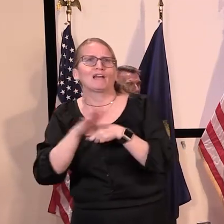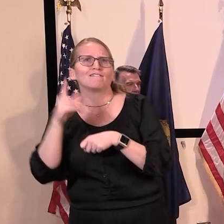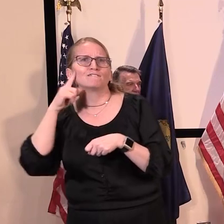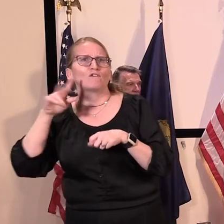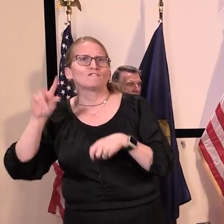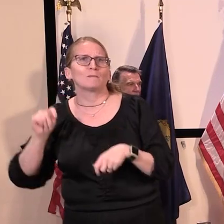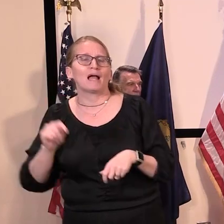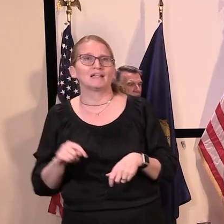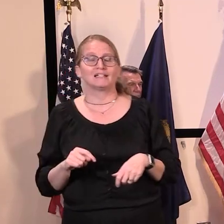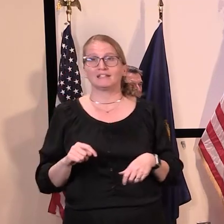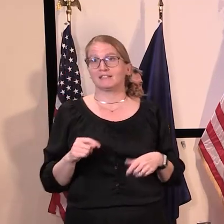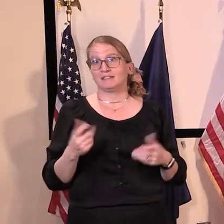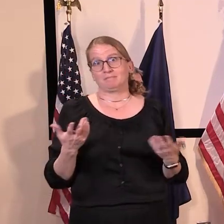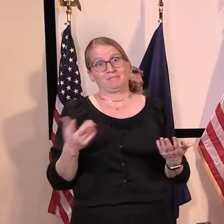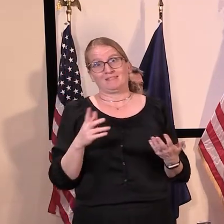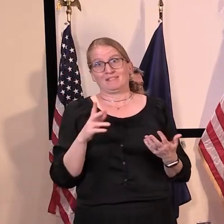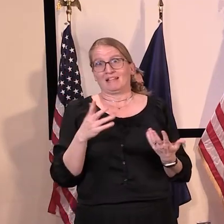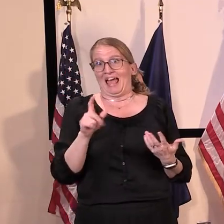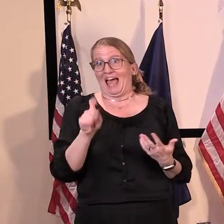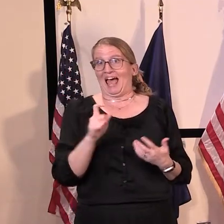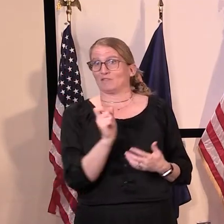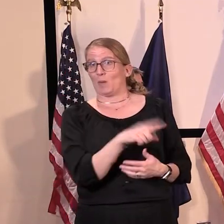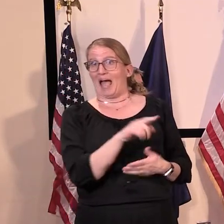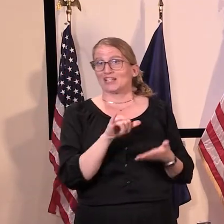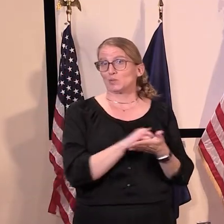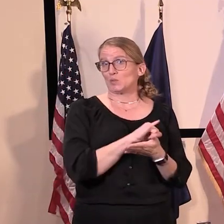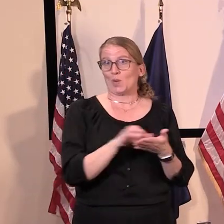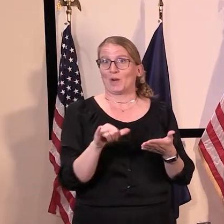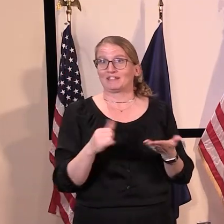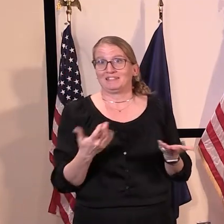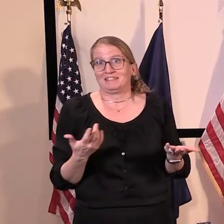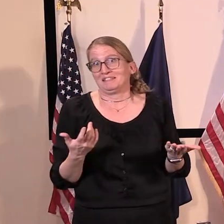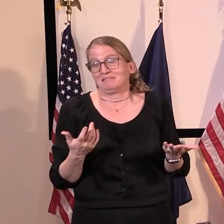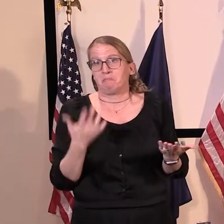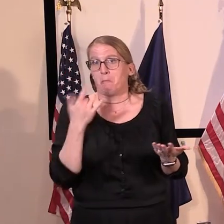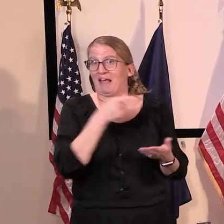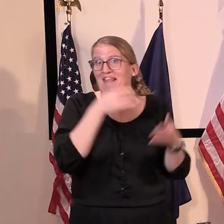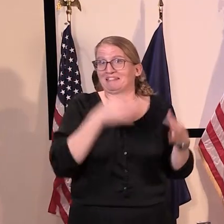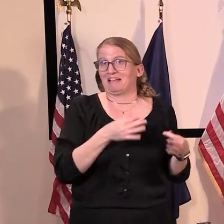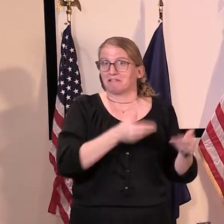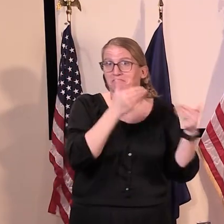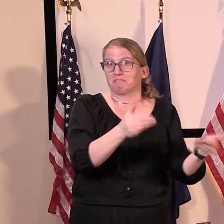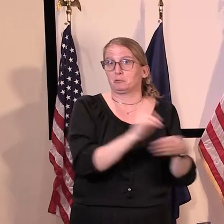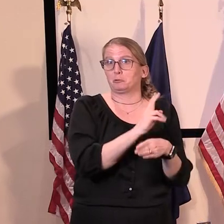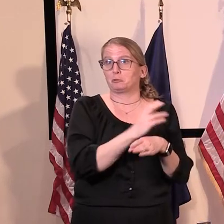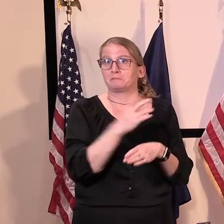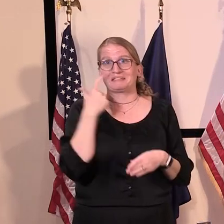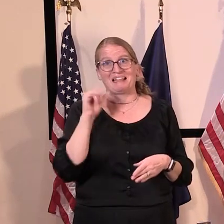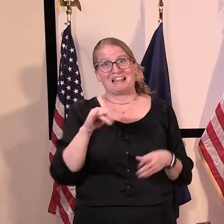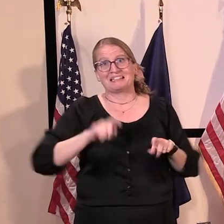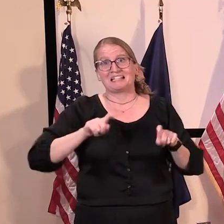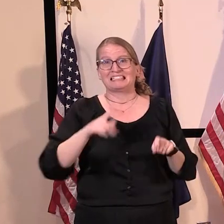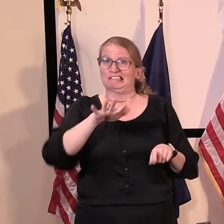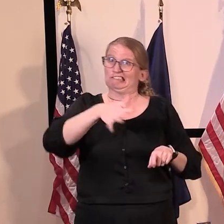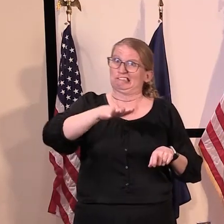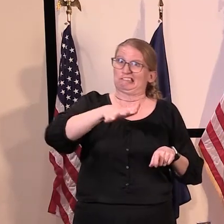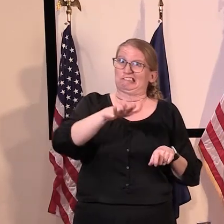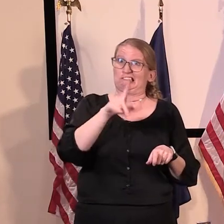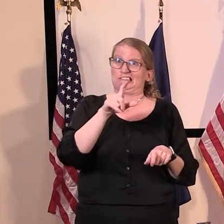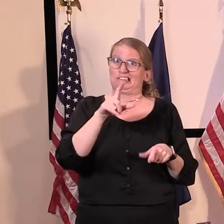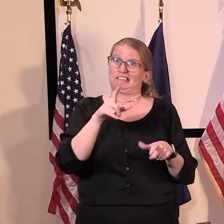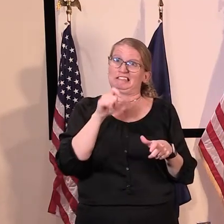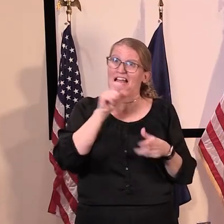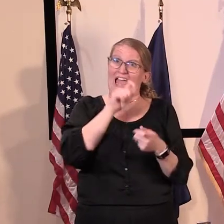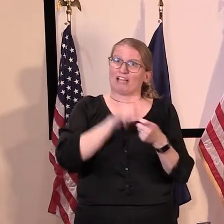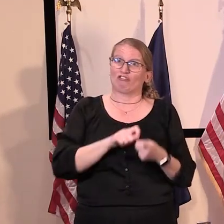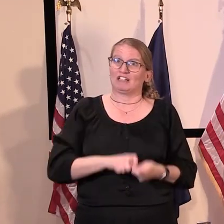You'll have to ask New York. Um, I've, I've told you, uh, the, the, uh, guidance we've